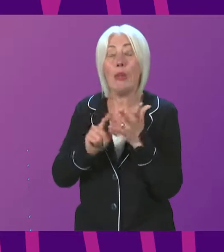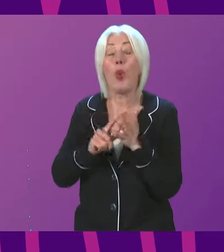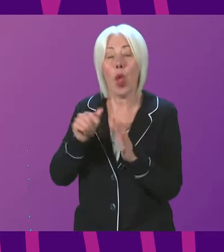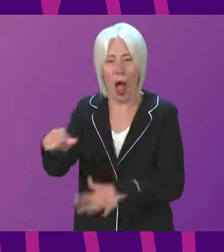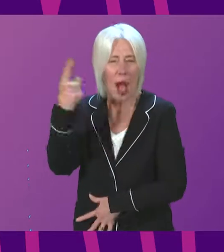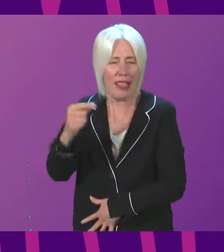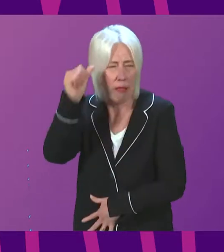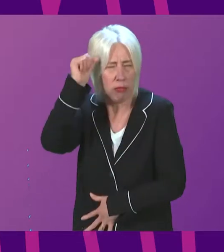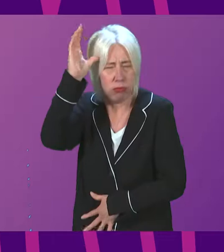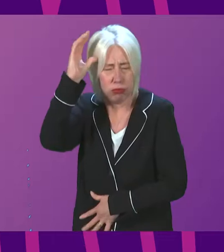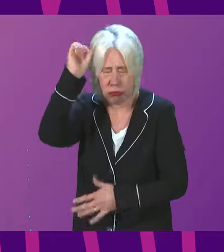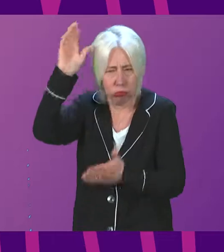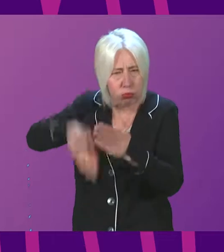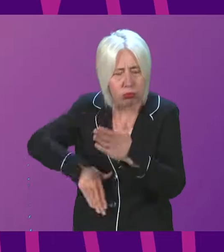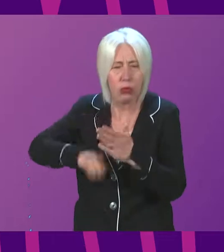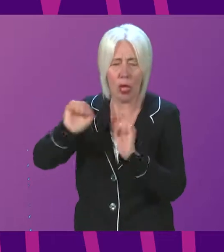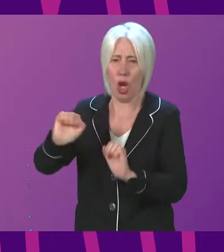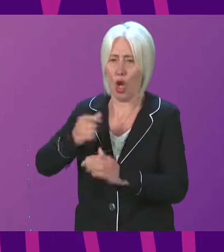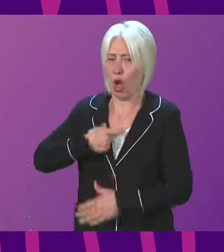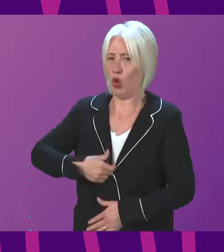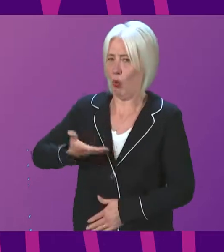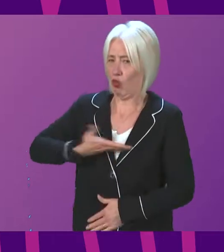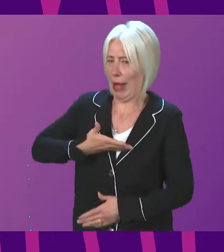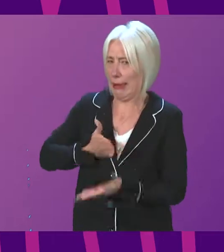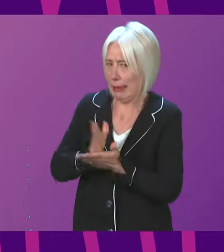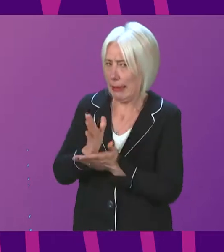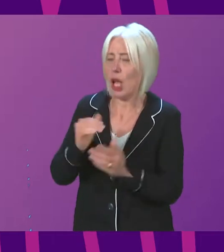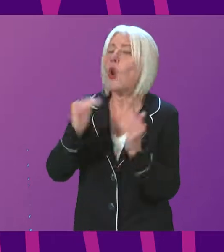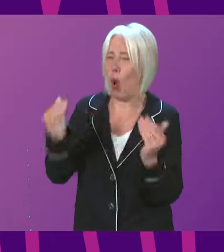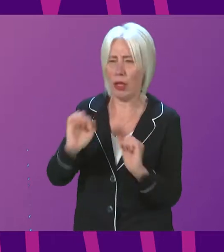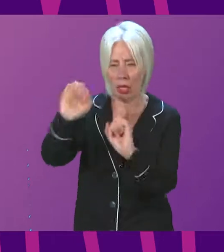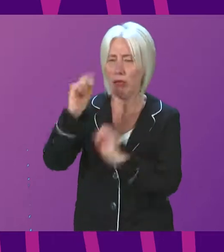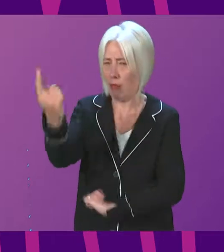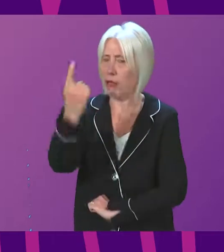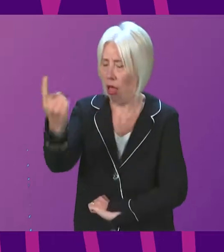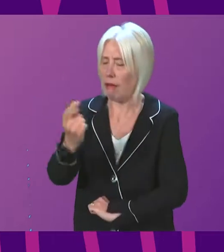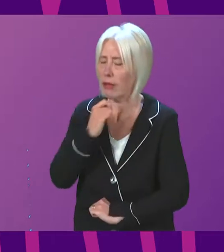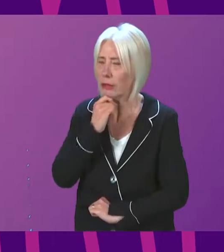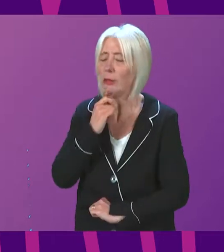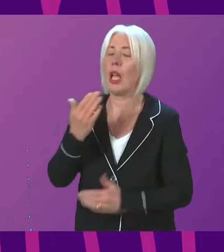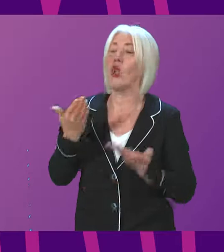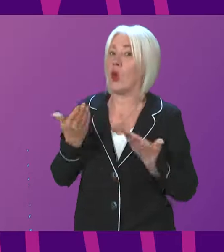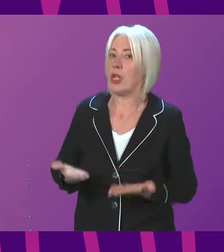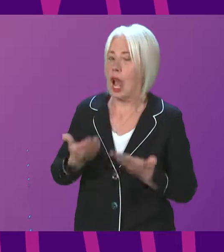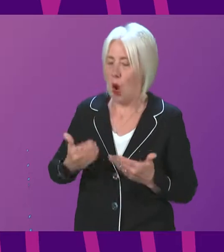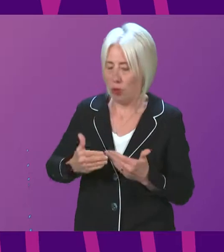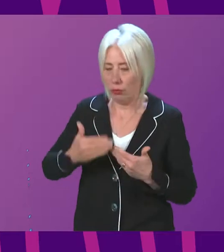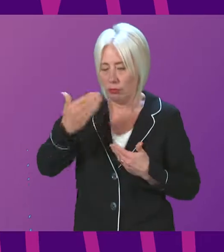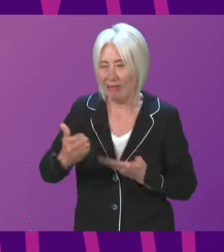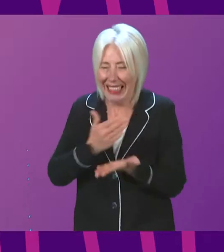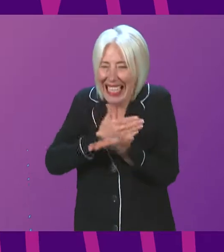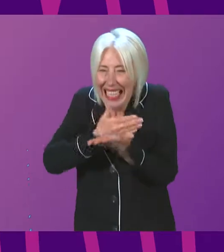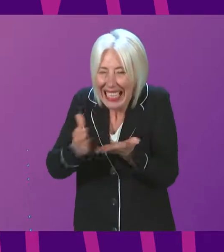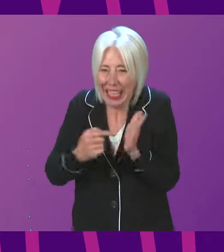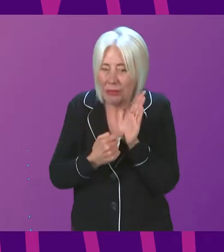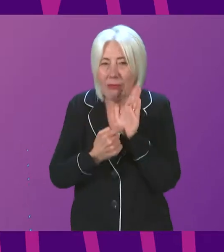knowledge of and expertise in human rights and equalities. We are now taking a further step and are expressly highlighting